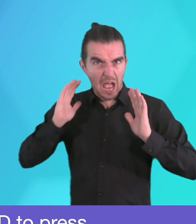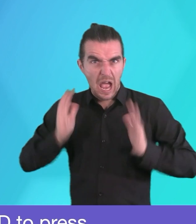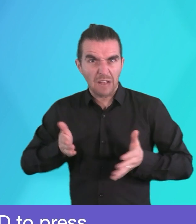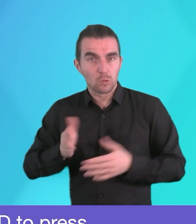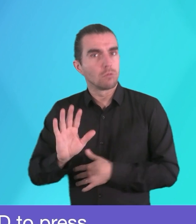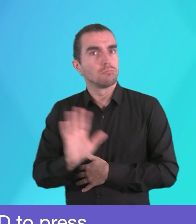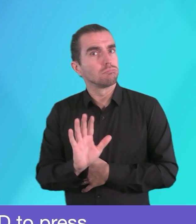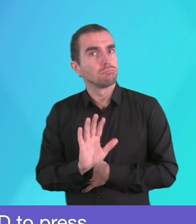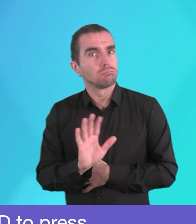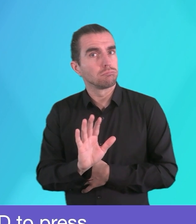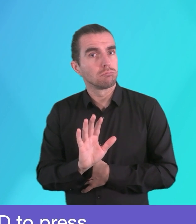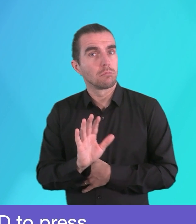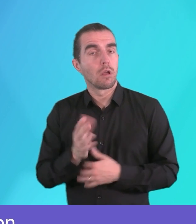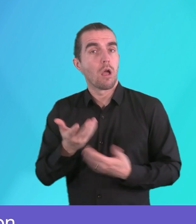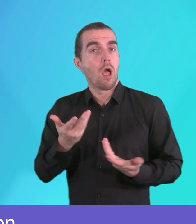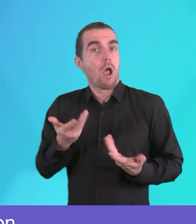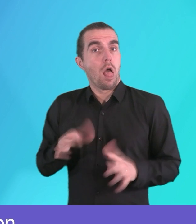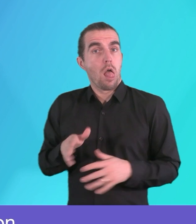change.